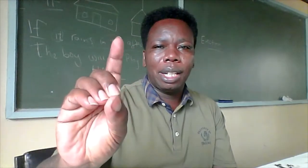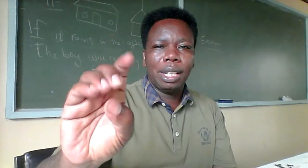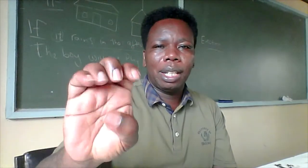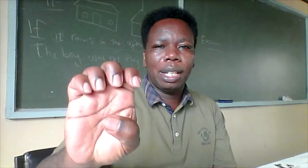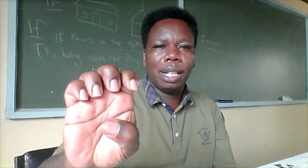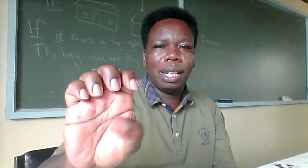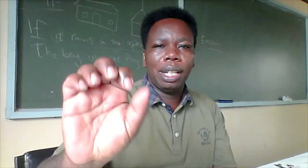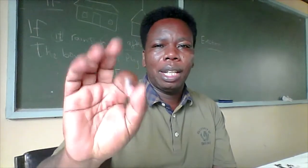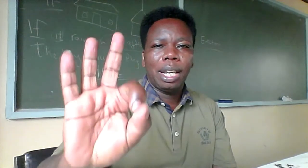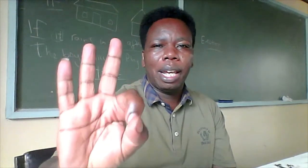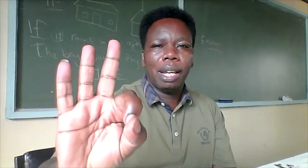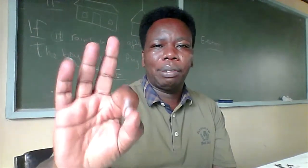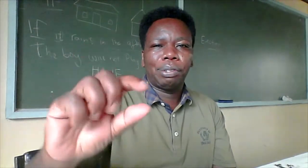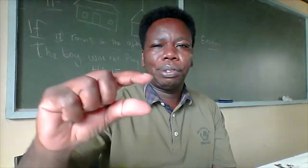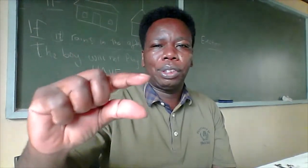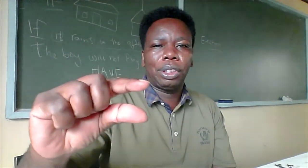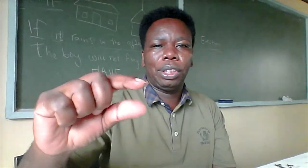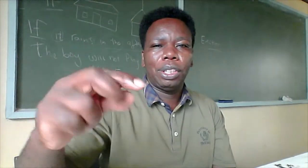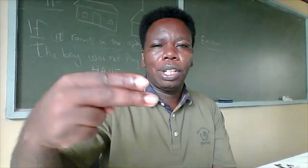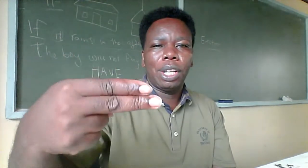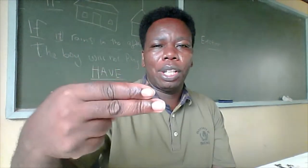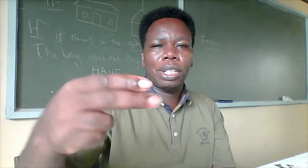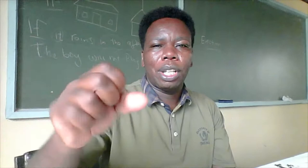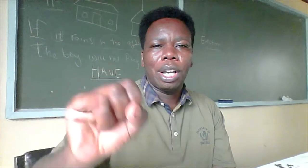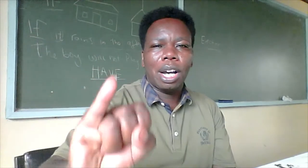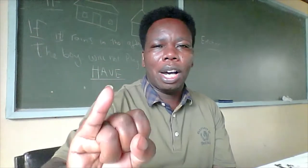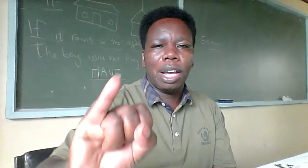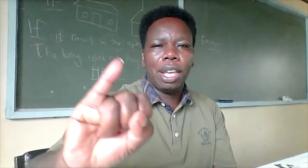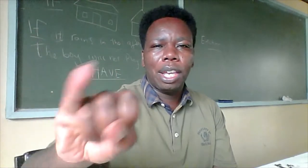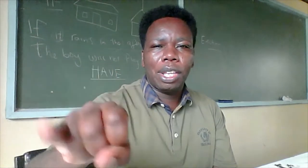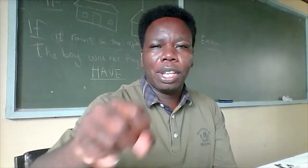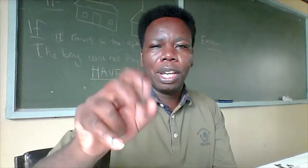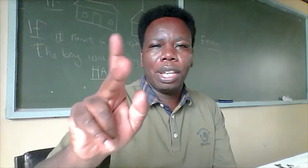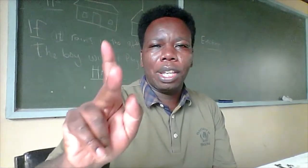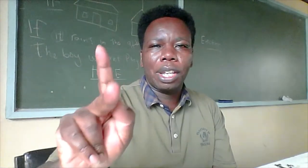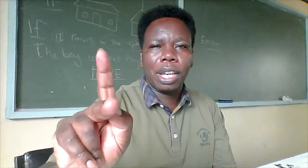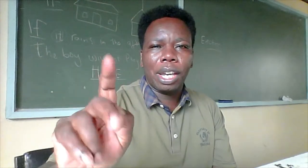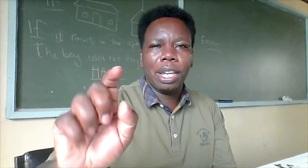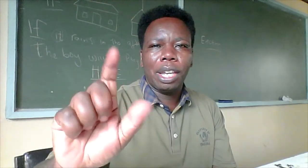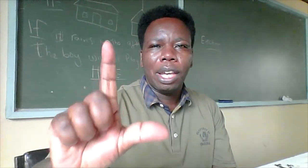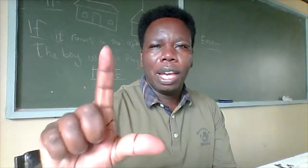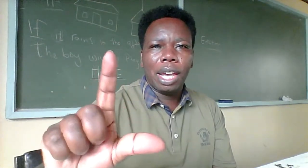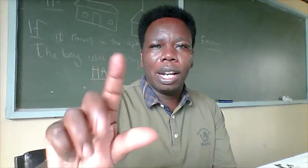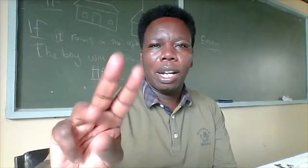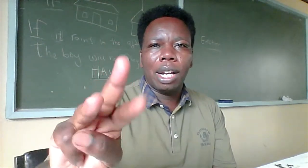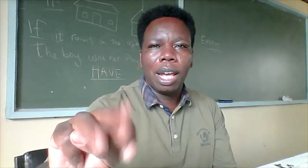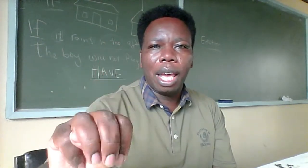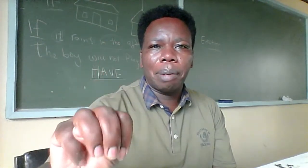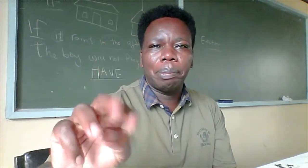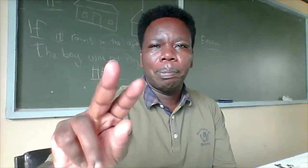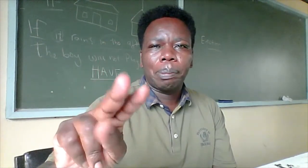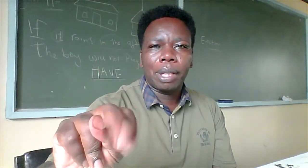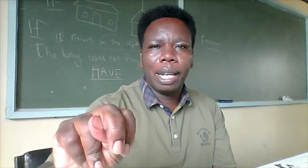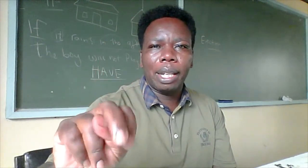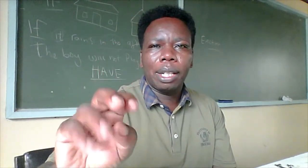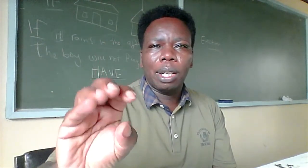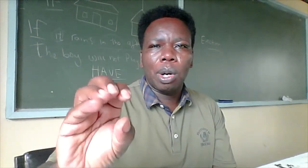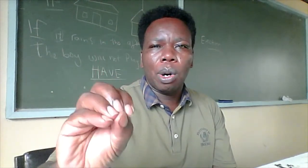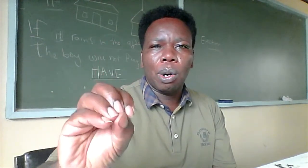e f g h i j k l m n o